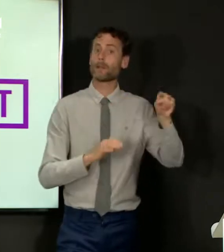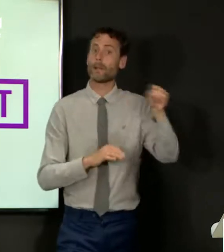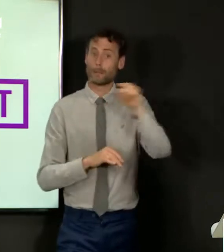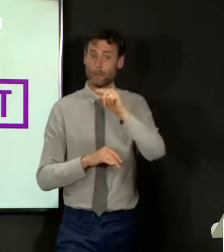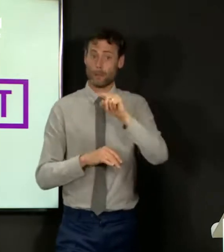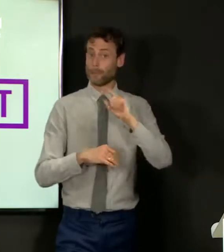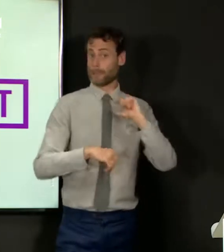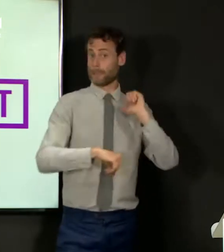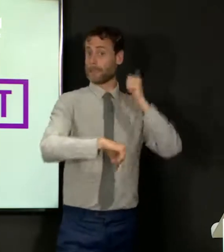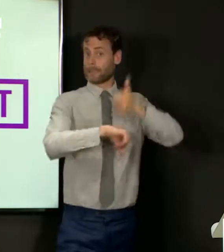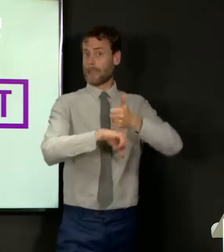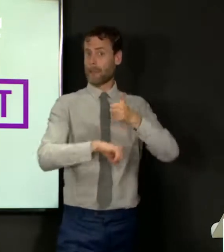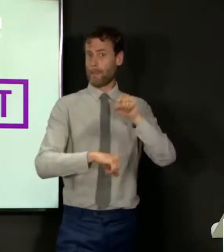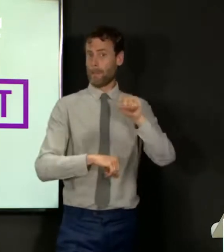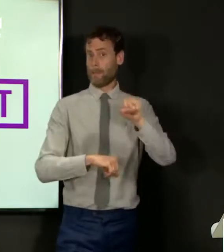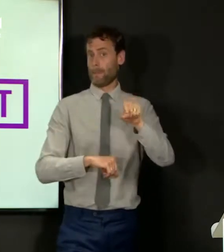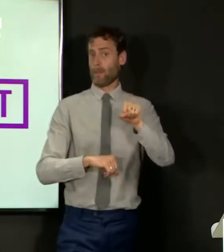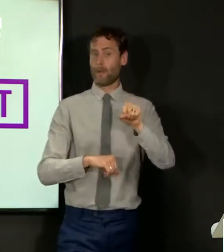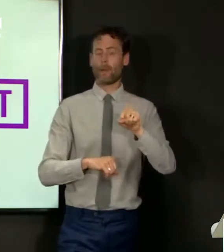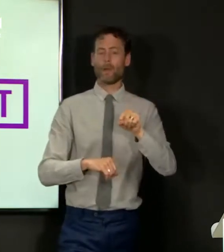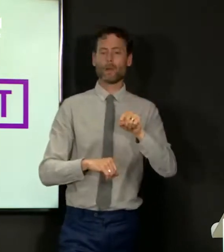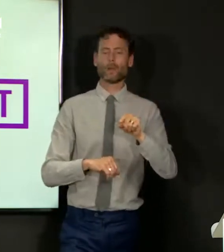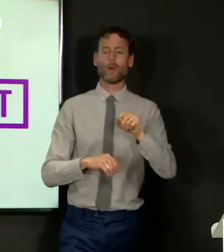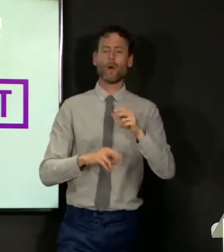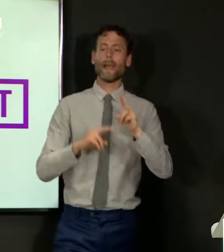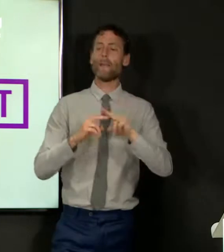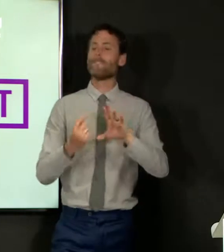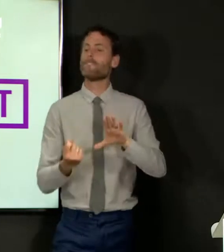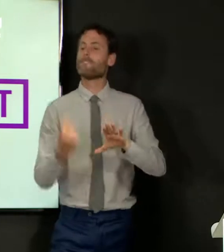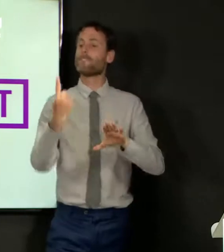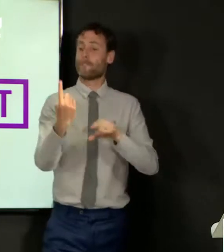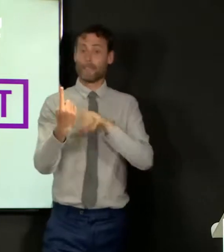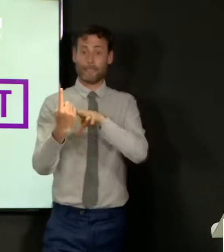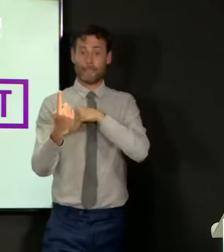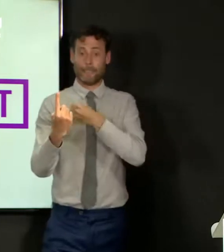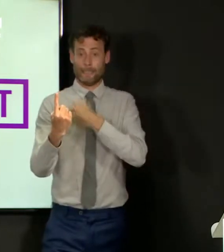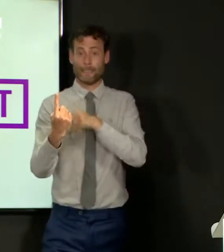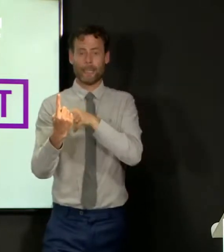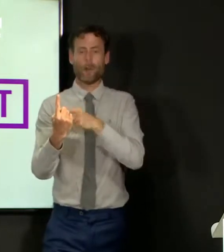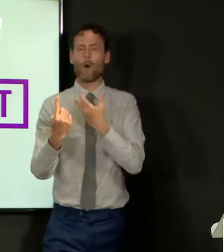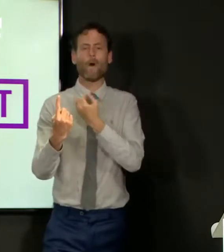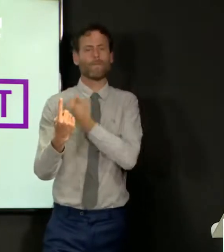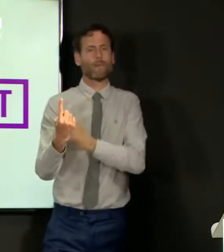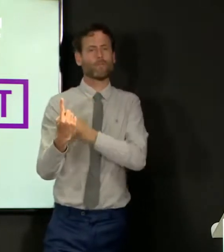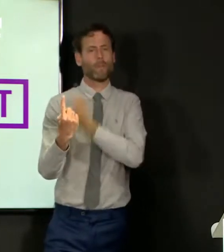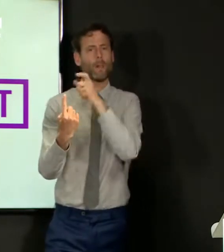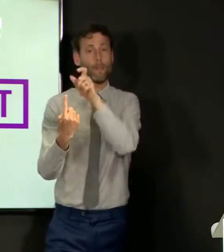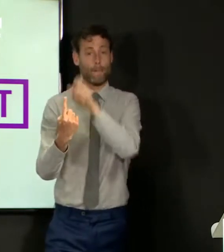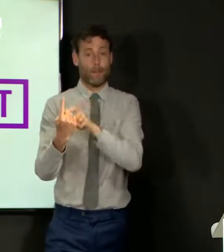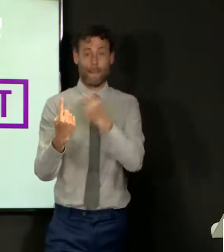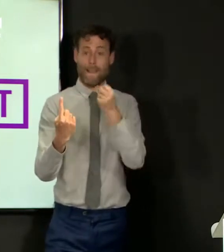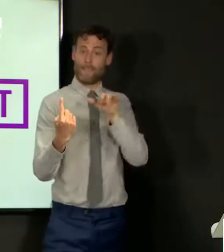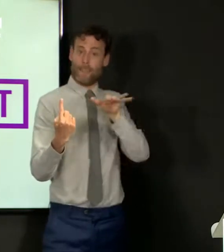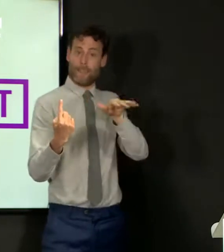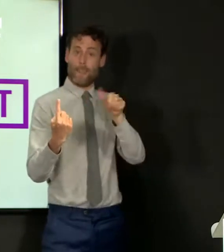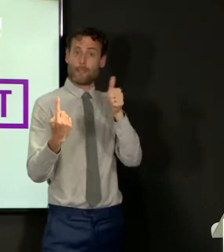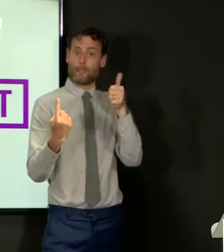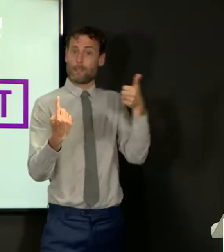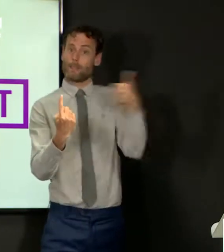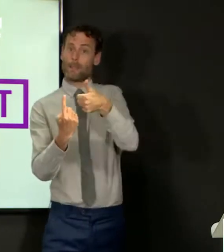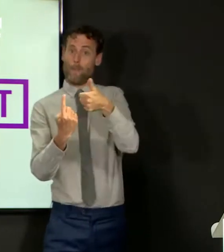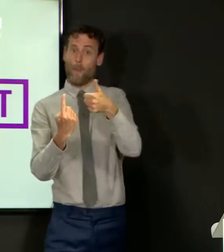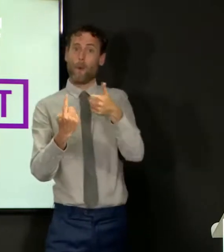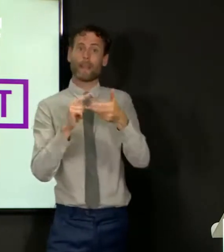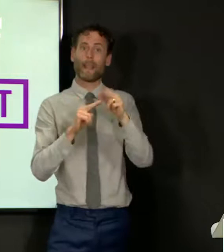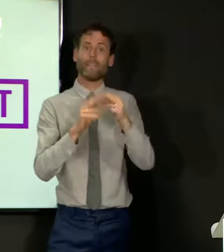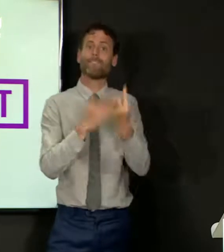been put in place for that group of individuals who are particularly vulnerable to the virus and its impact on them